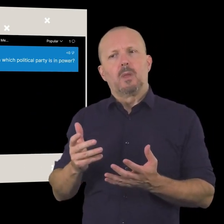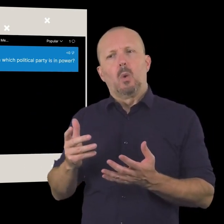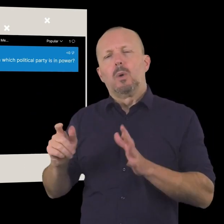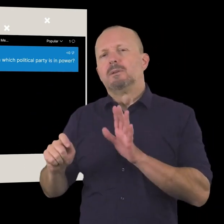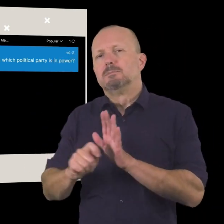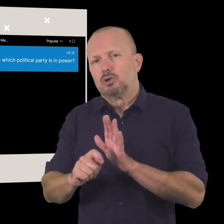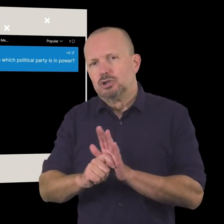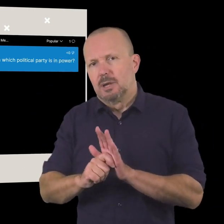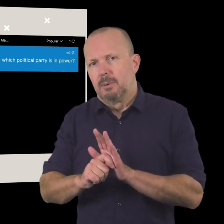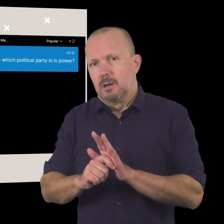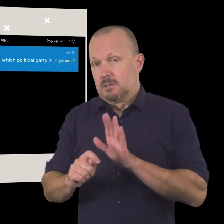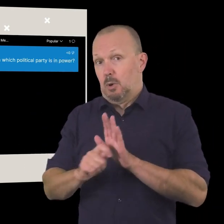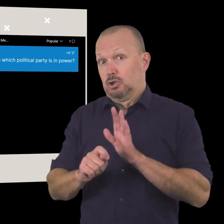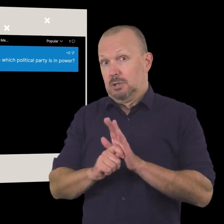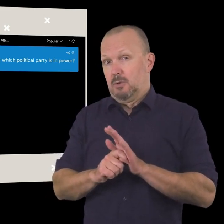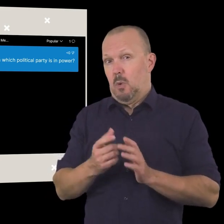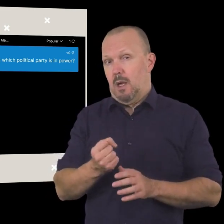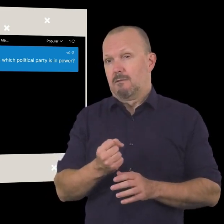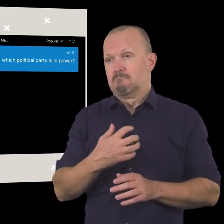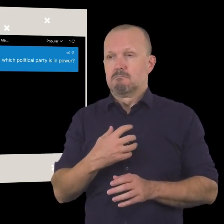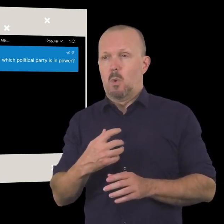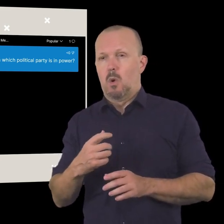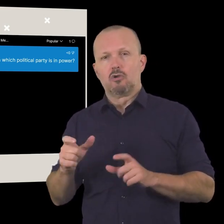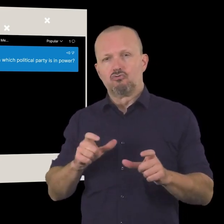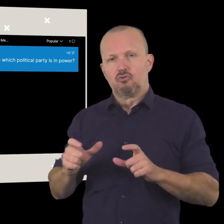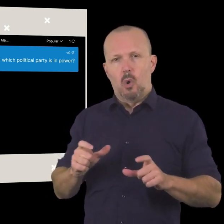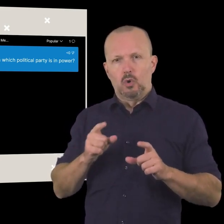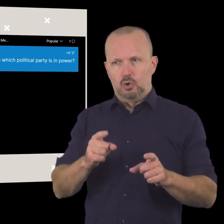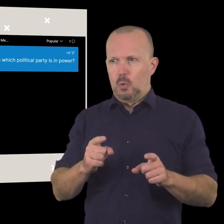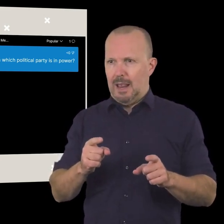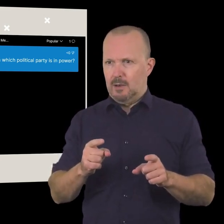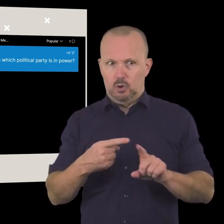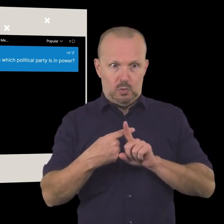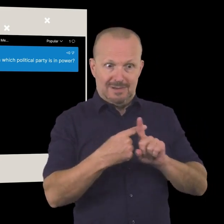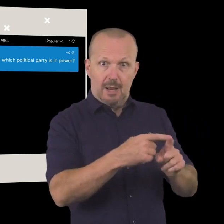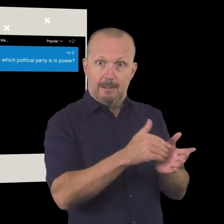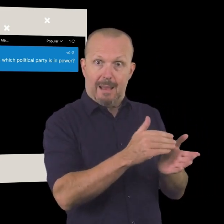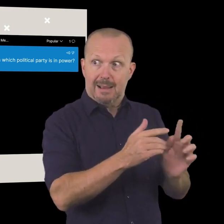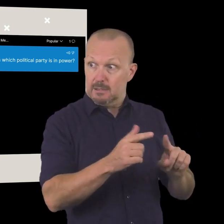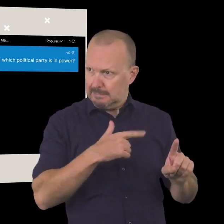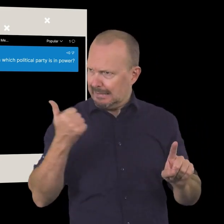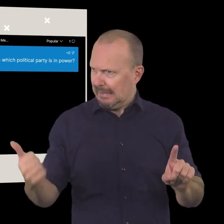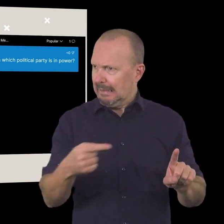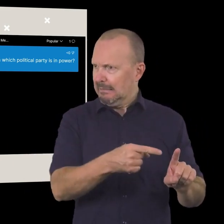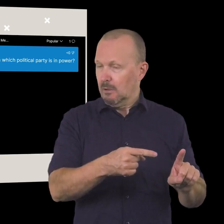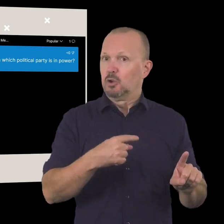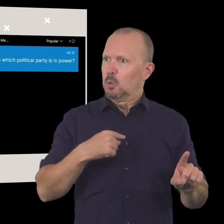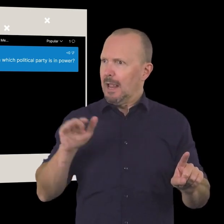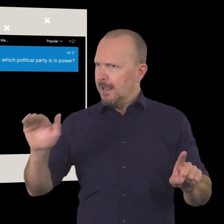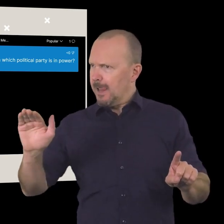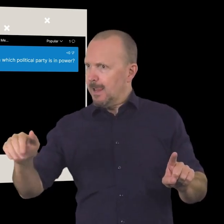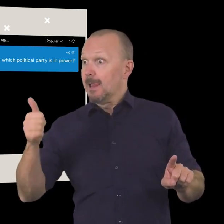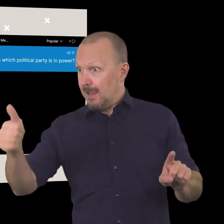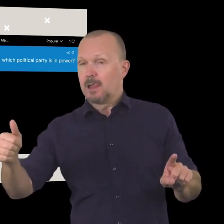turn that on its head like with sponsorship for example where now you have an opportunity where you can connect the sponsor directly with their target